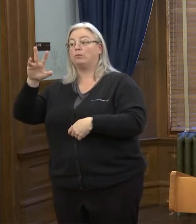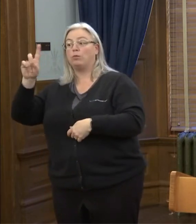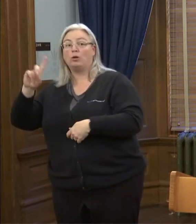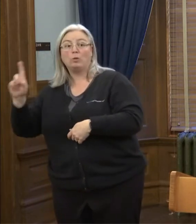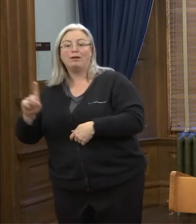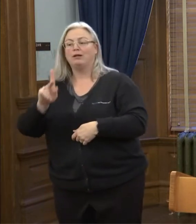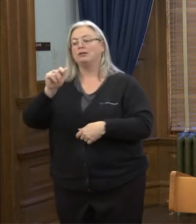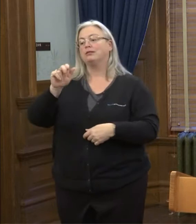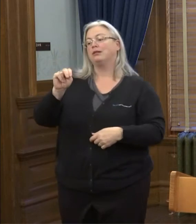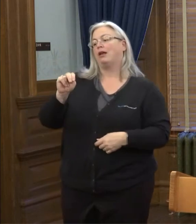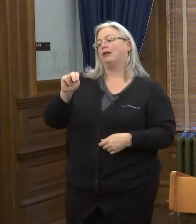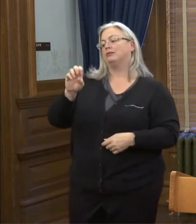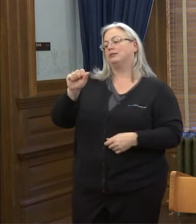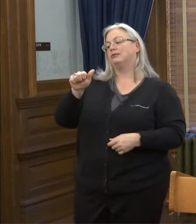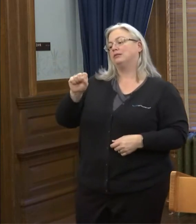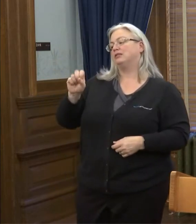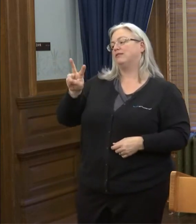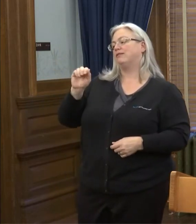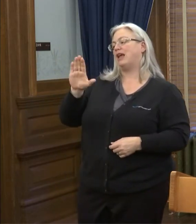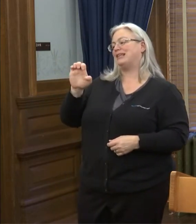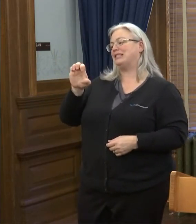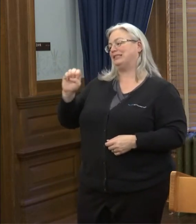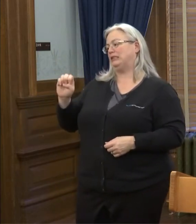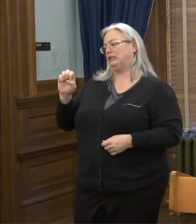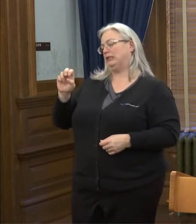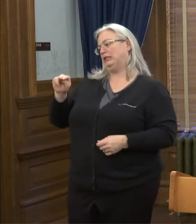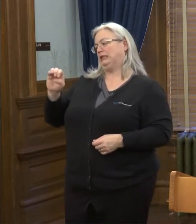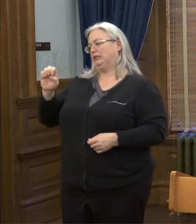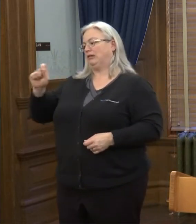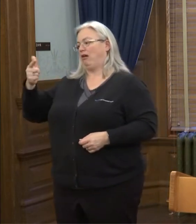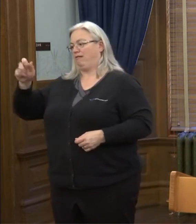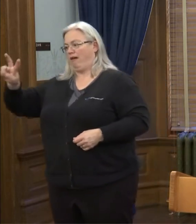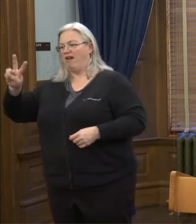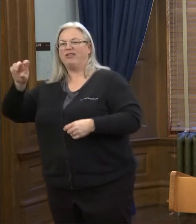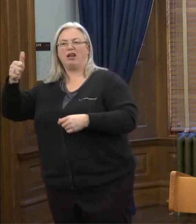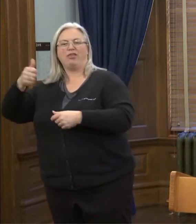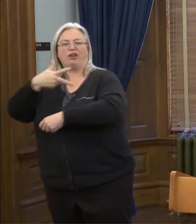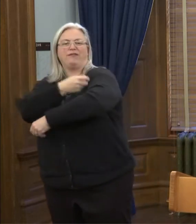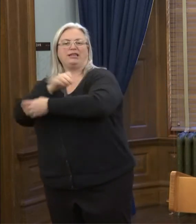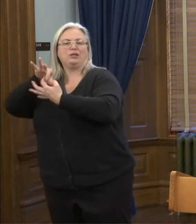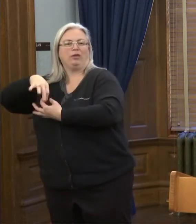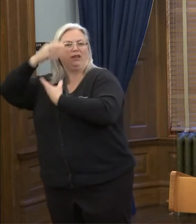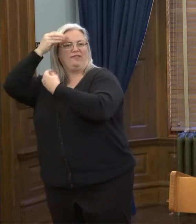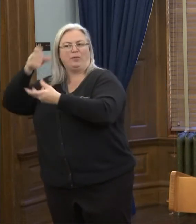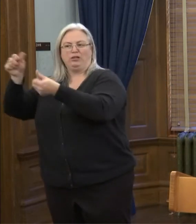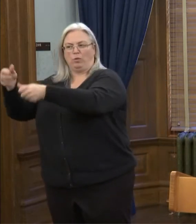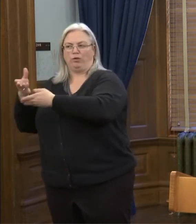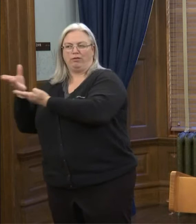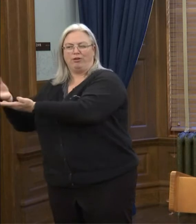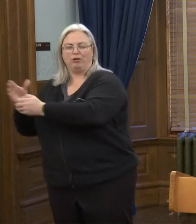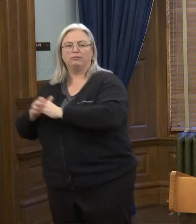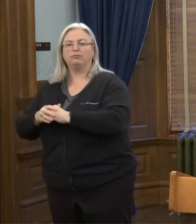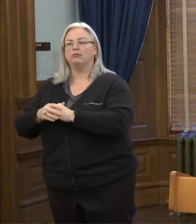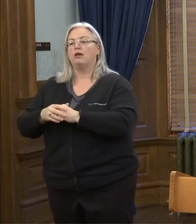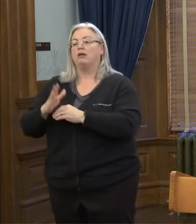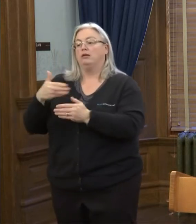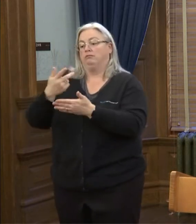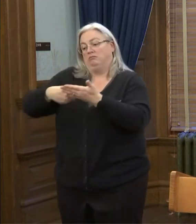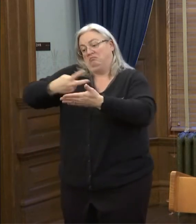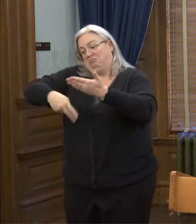kansasvaccine.gov, along with other vaccine-related information. In the coming weeks,